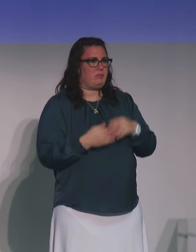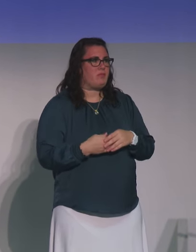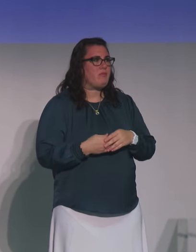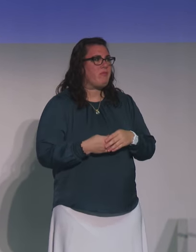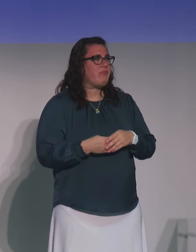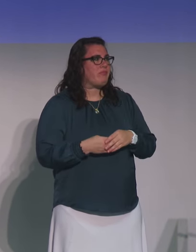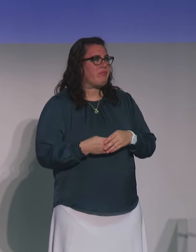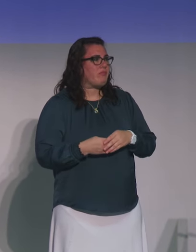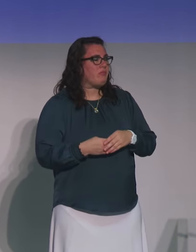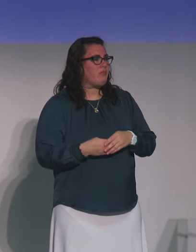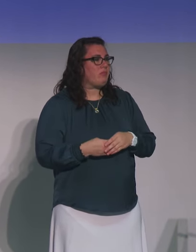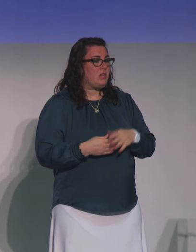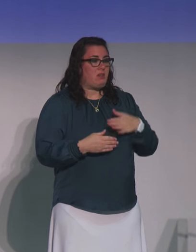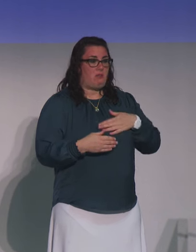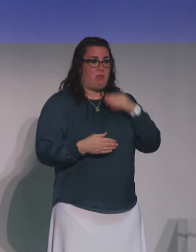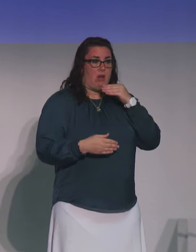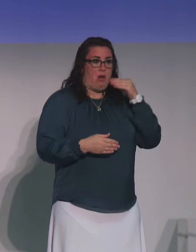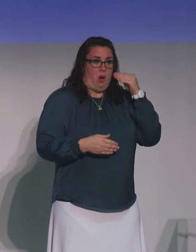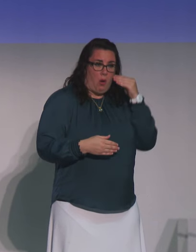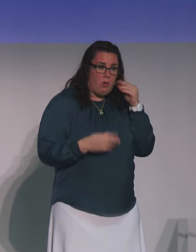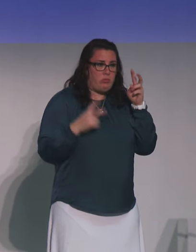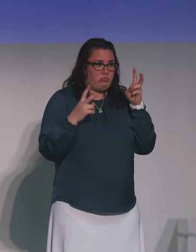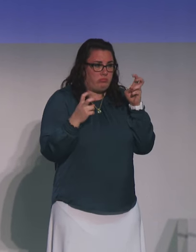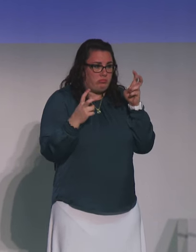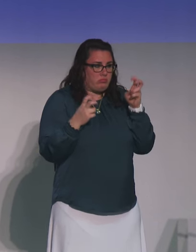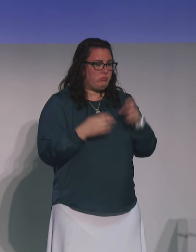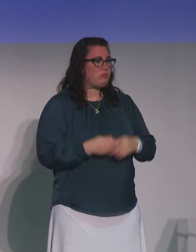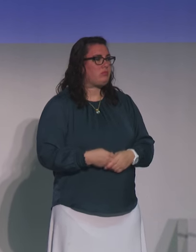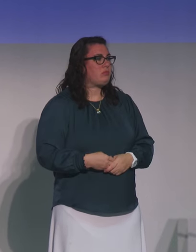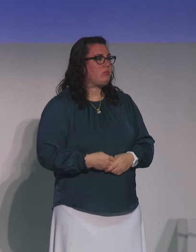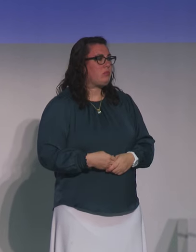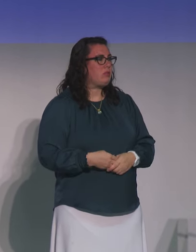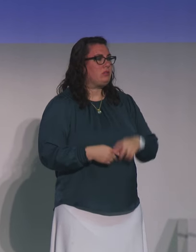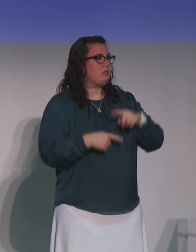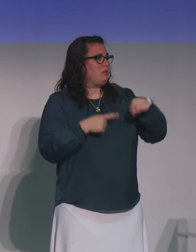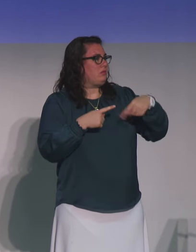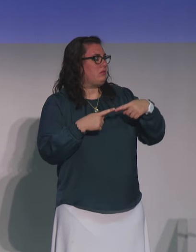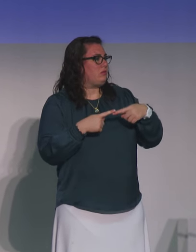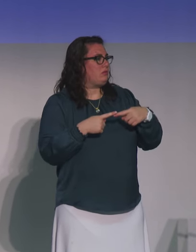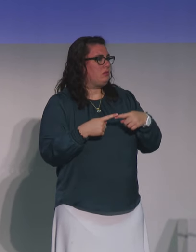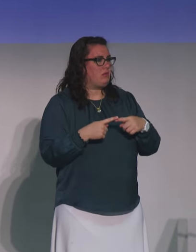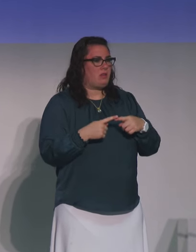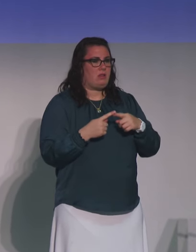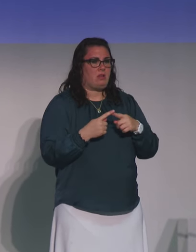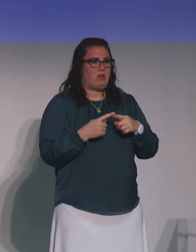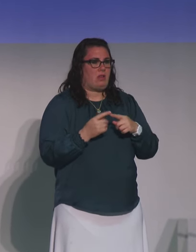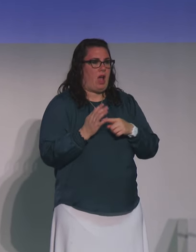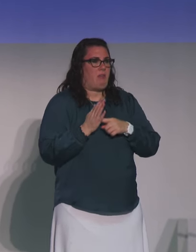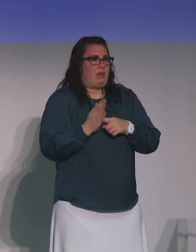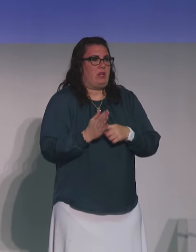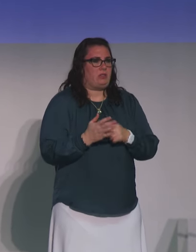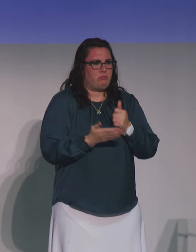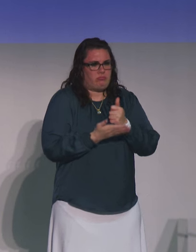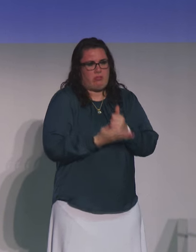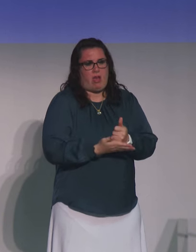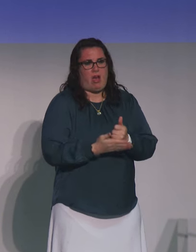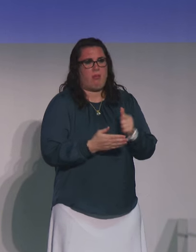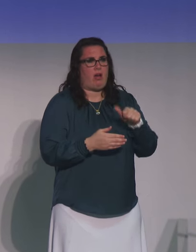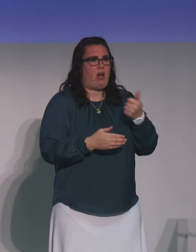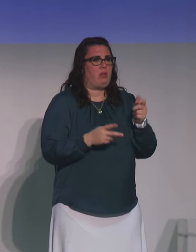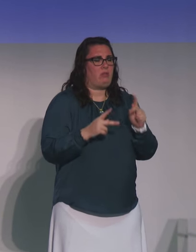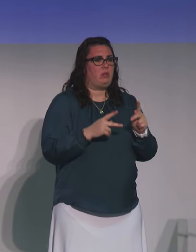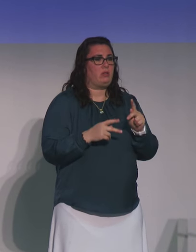household, very similar as I can imagine in yours, was about our obligation to be of service to others. We talked